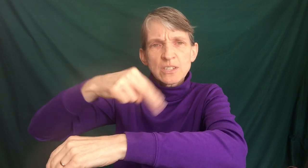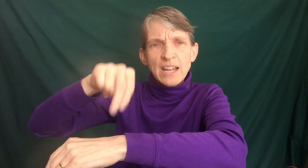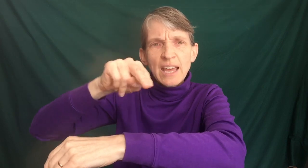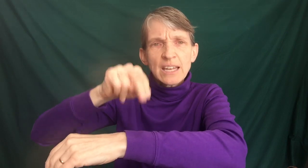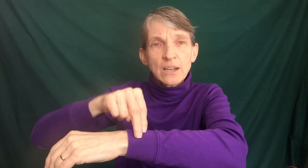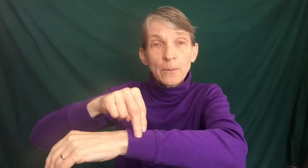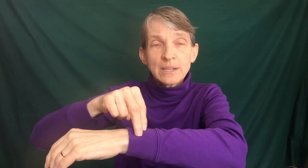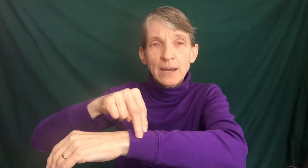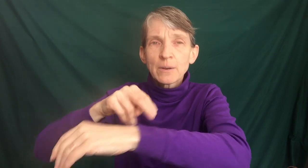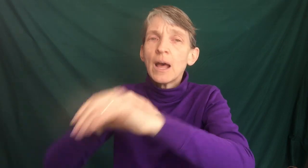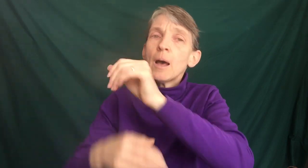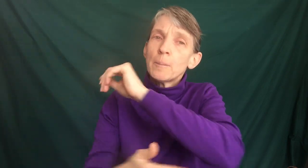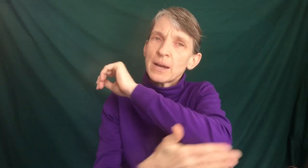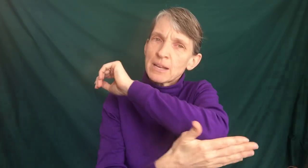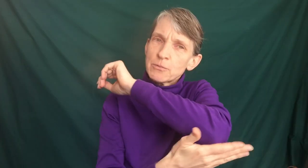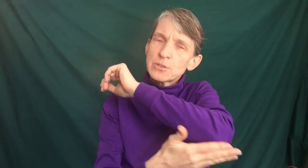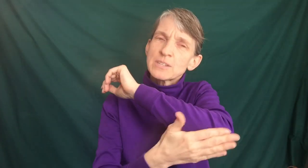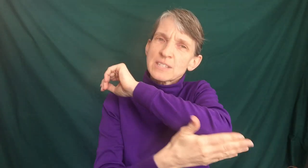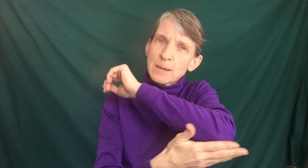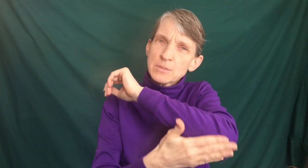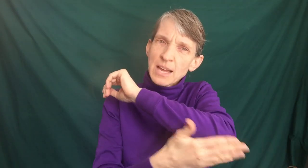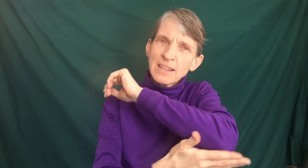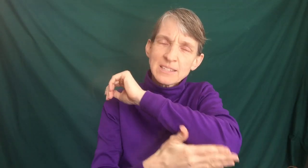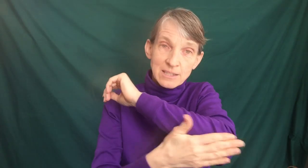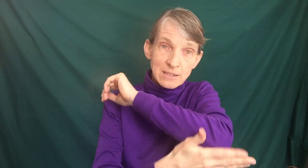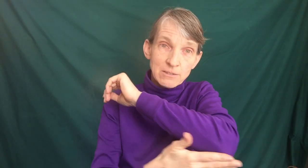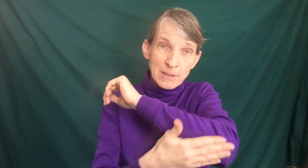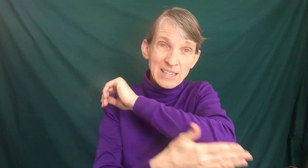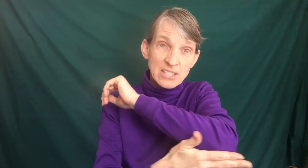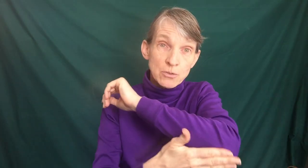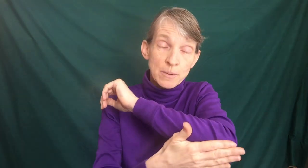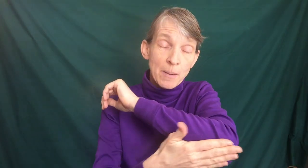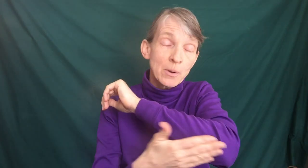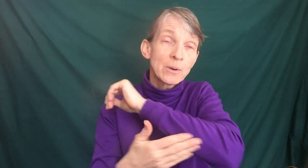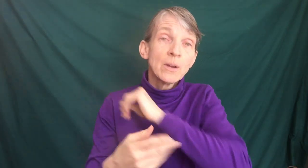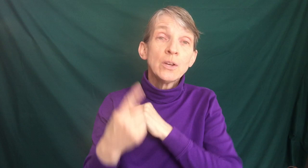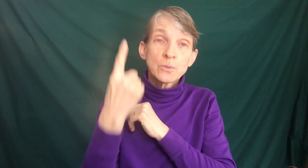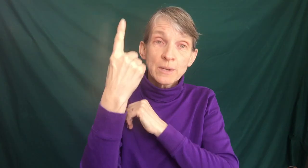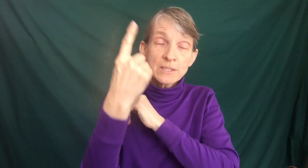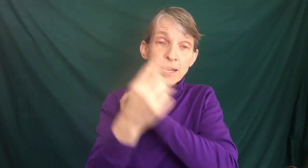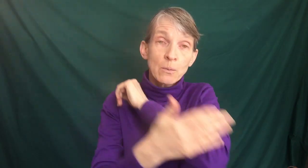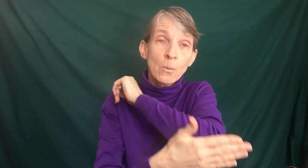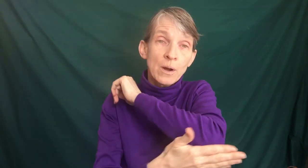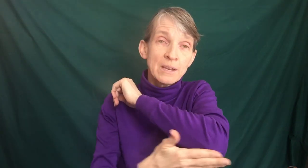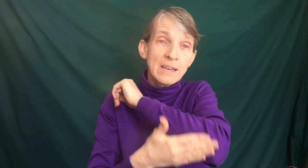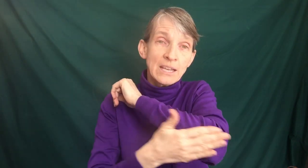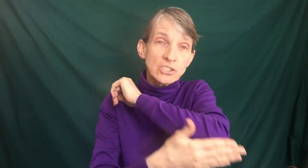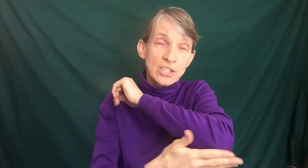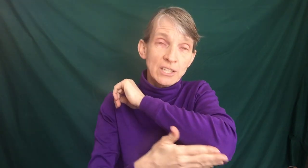is an N going down. But if we do the same sign, that's a little bit less to remember. So we can say one nation.